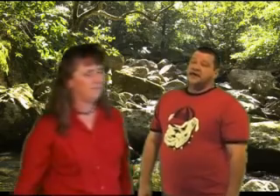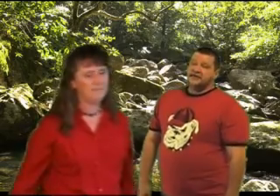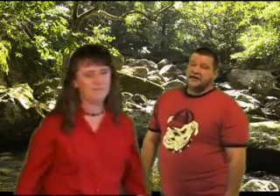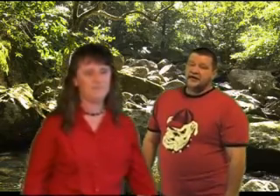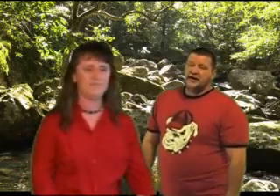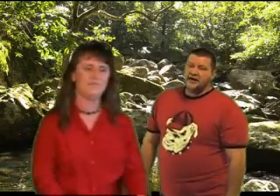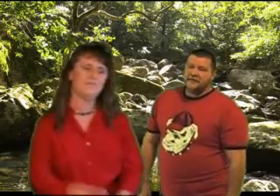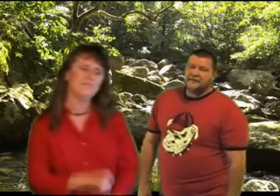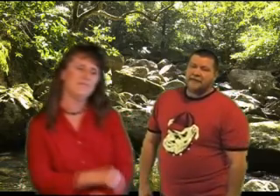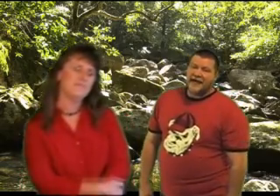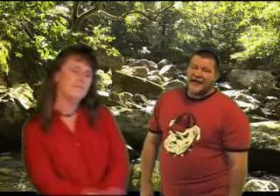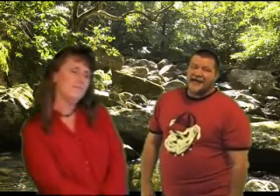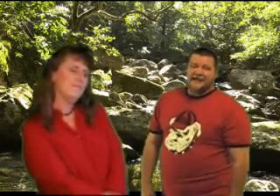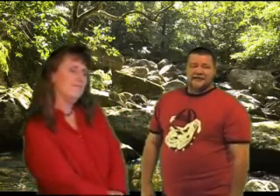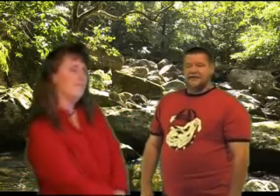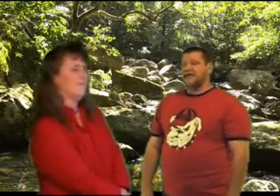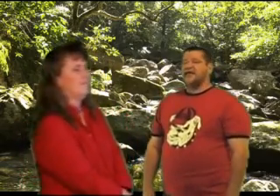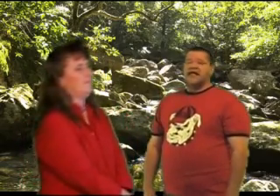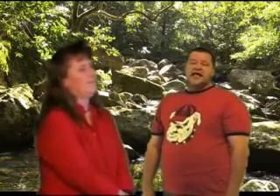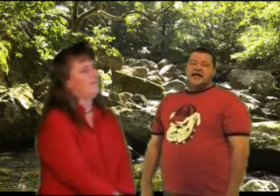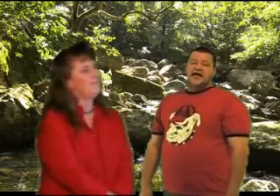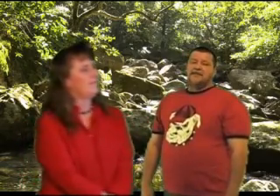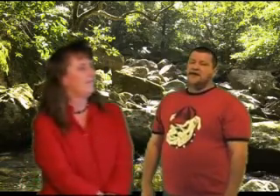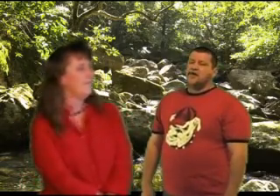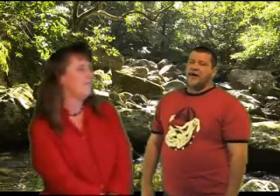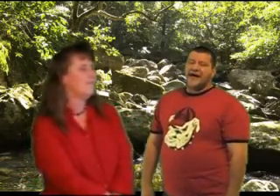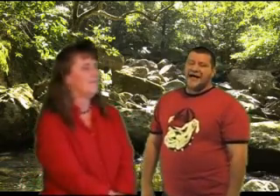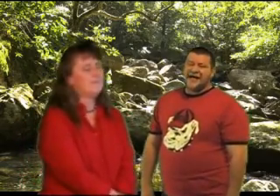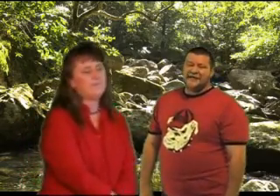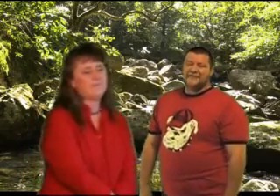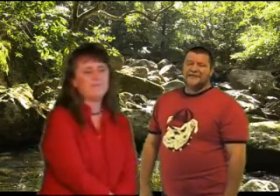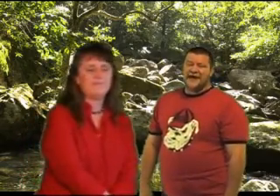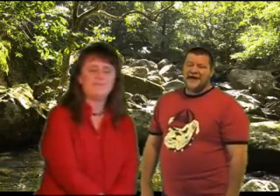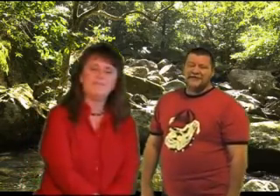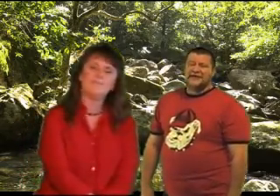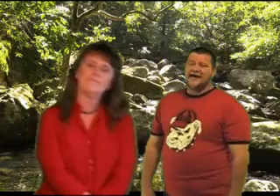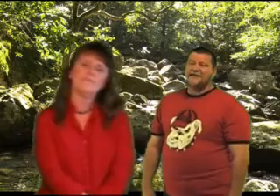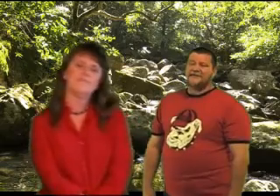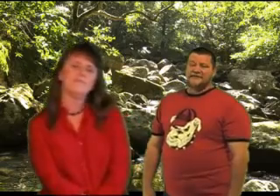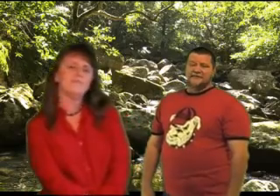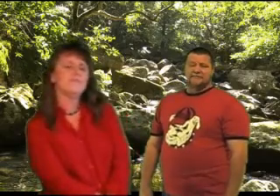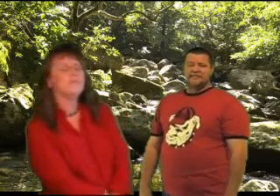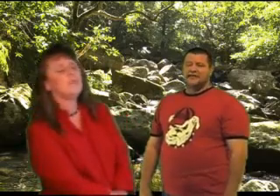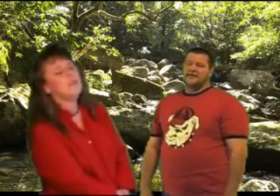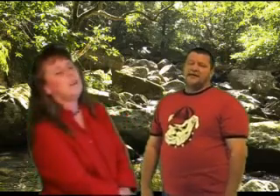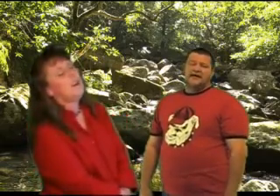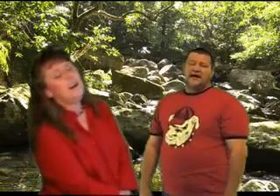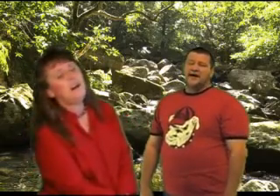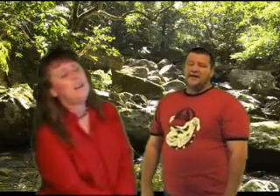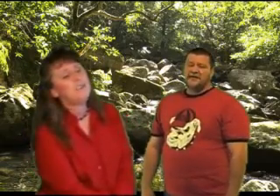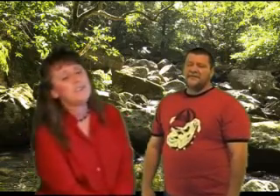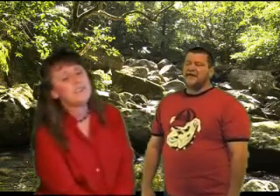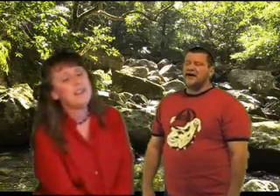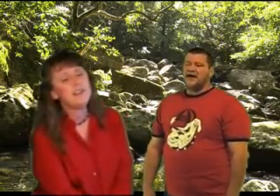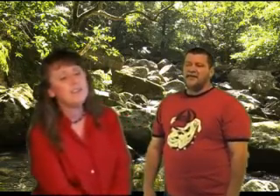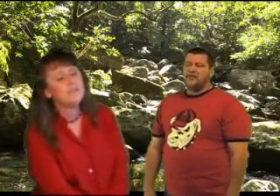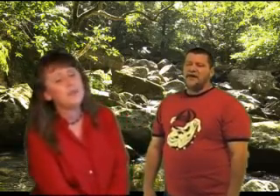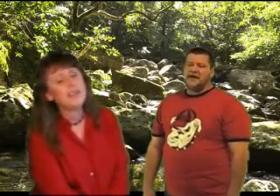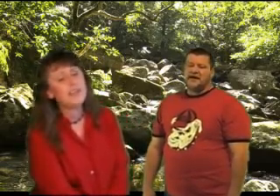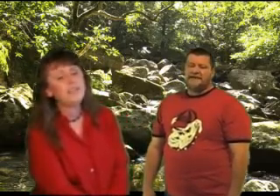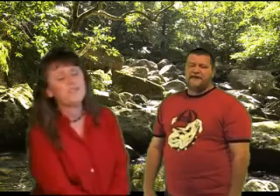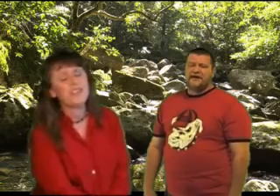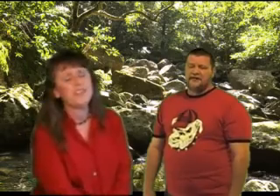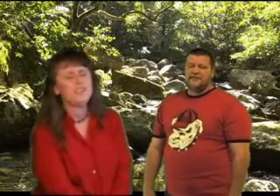And the love is blind, it requires dedication All this